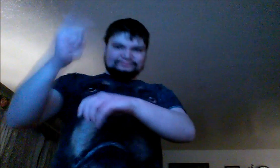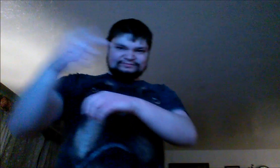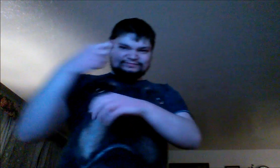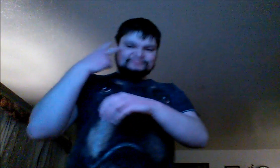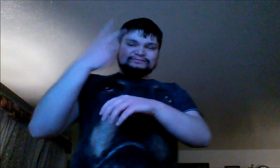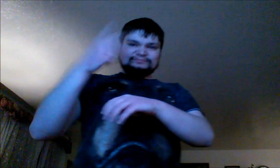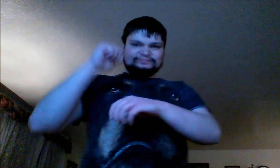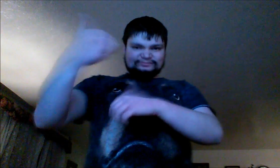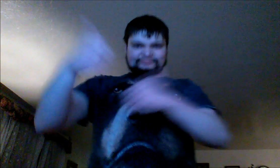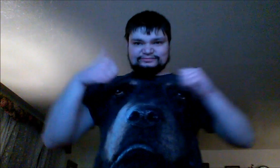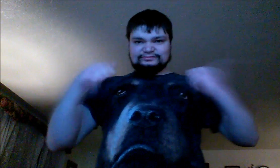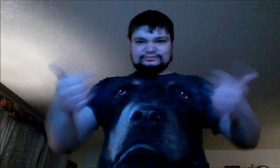Only at Petco.